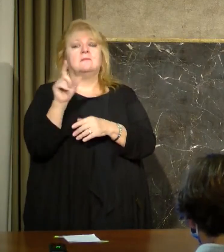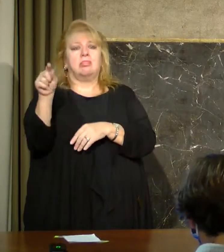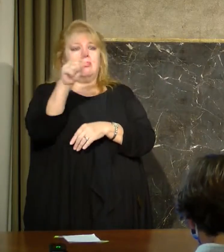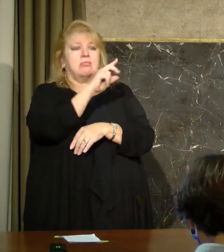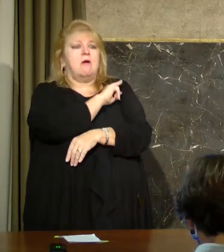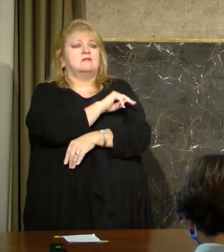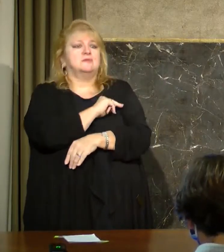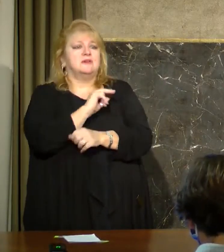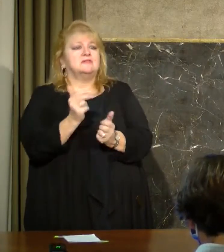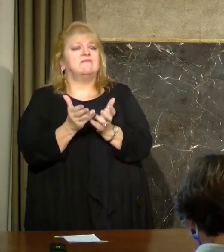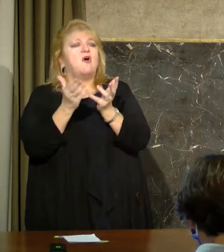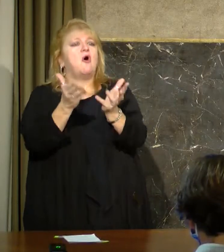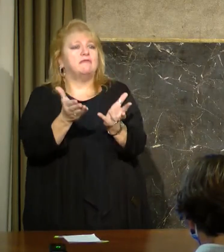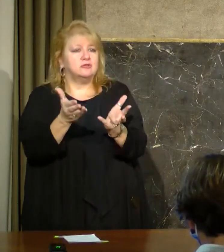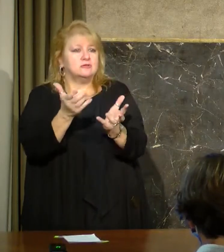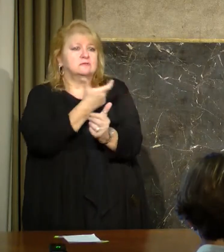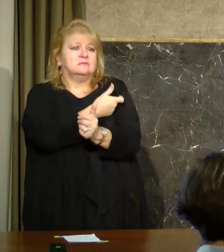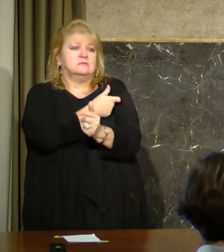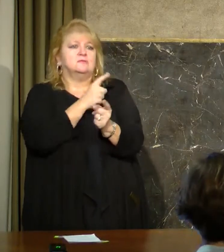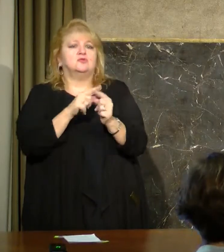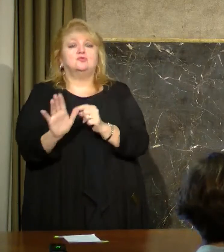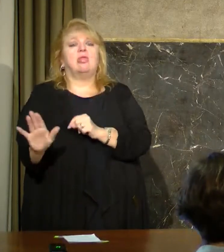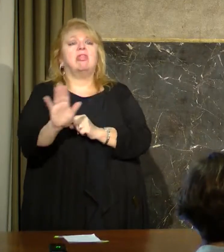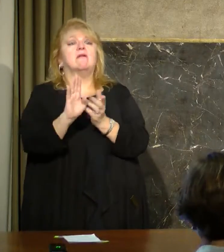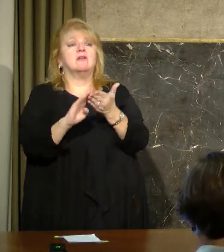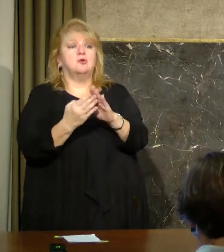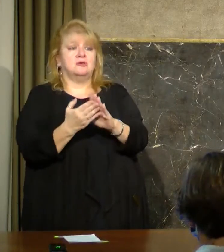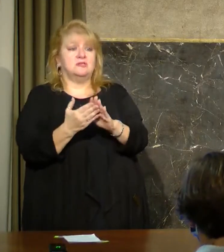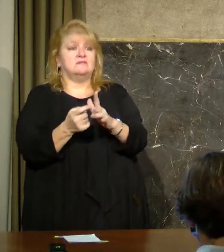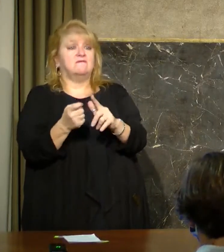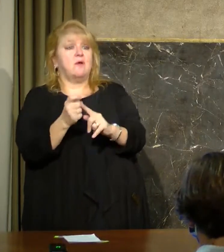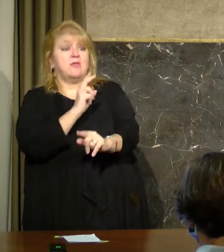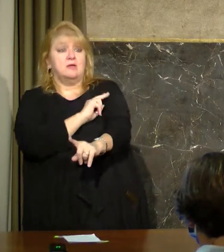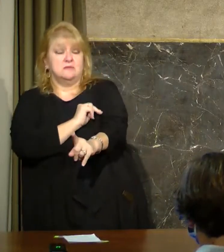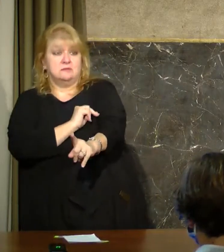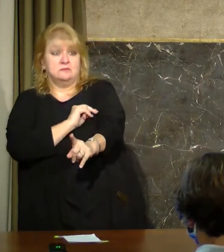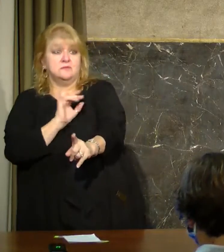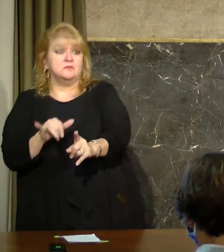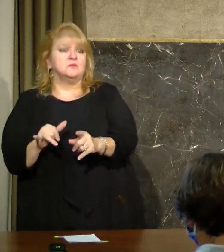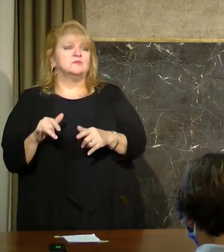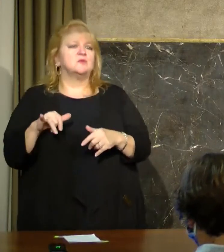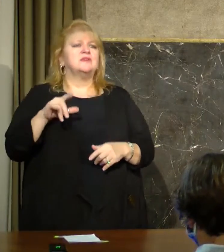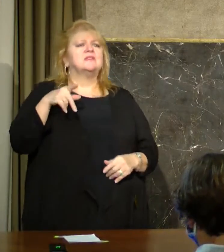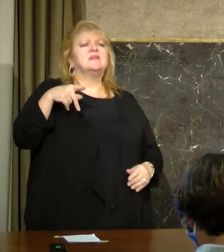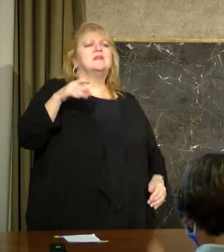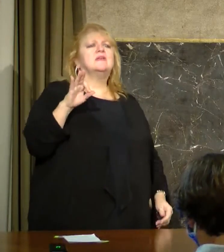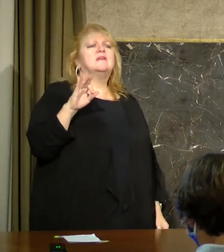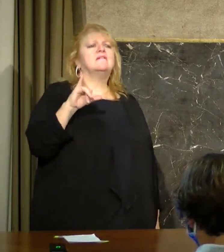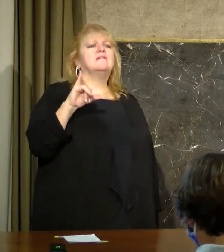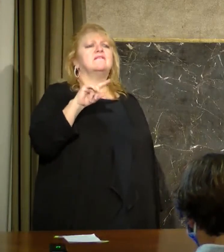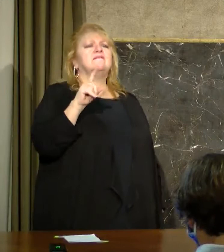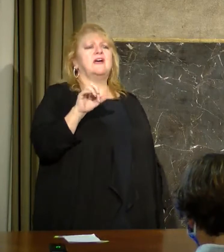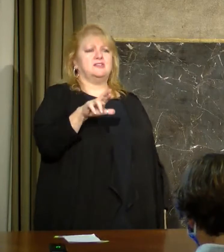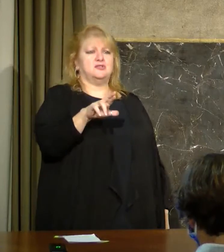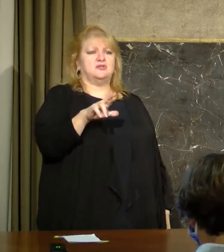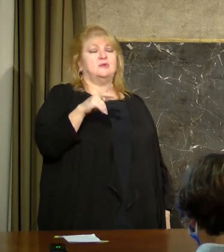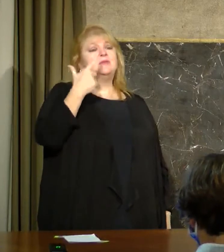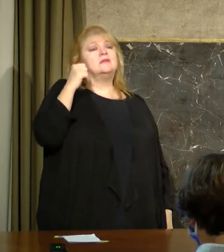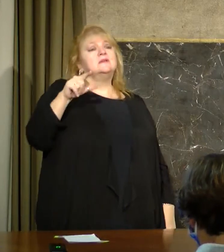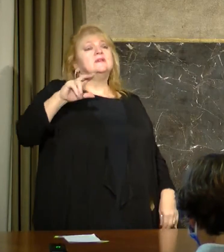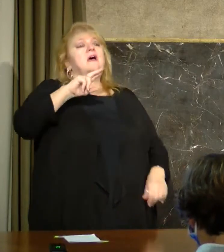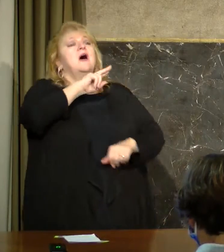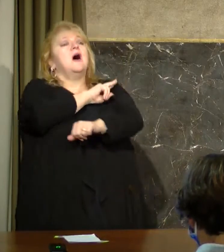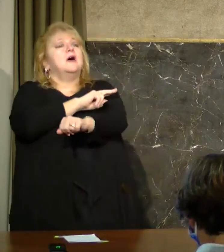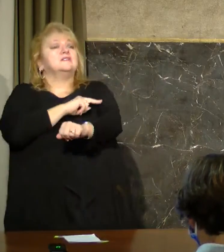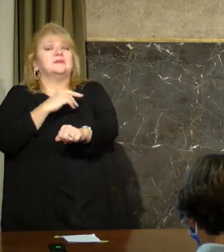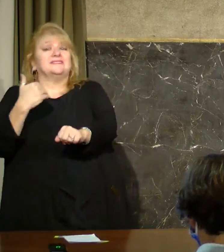have started to offer that, and more and more will in the coming weeks. This is primarily with the Pfizer vaccine because hospitals have what they need to